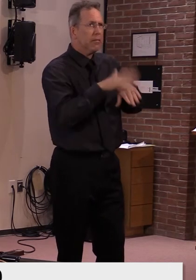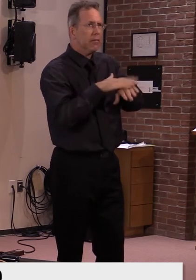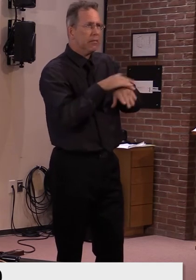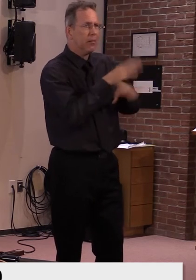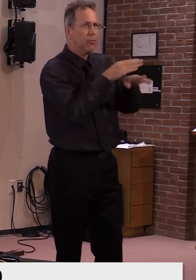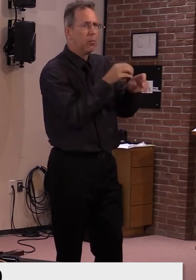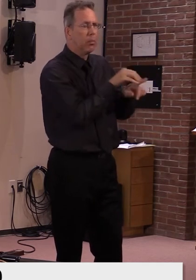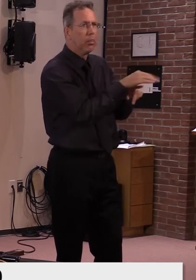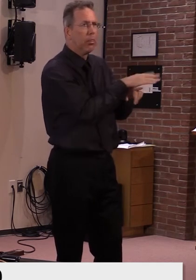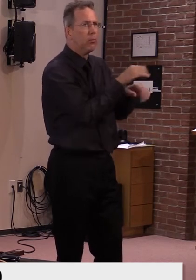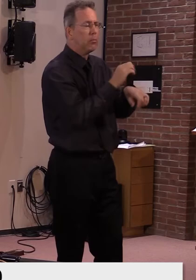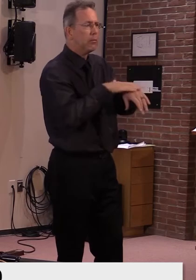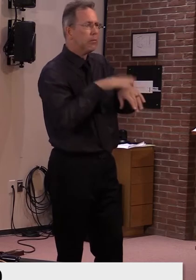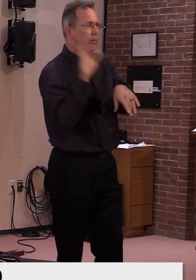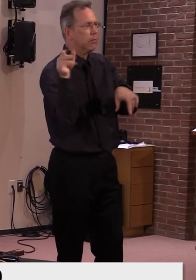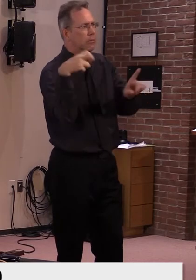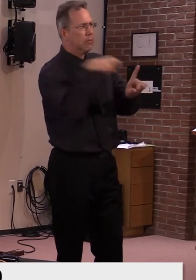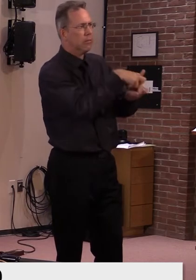Okay. Thank you.